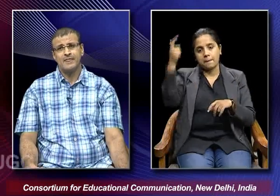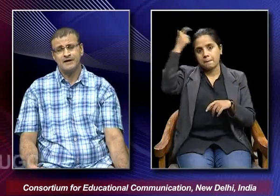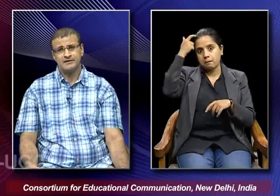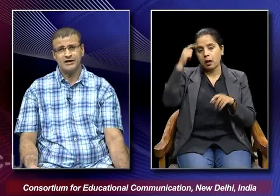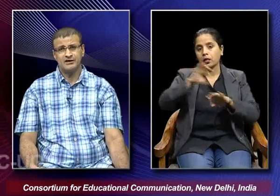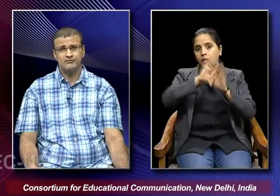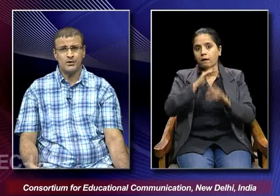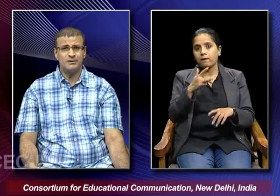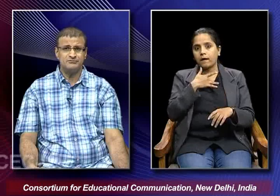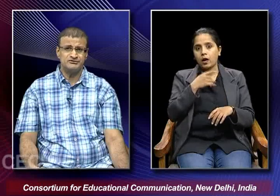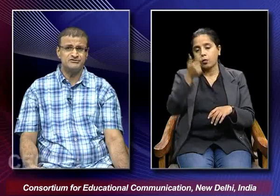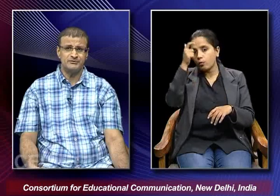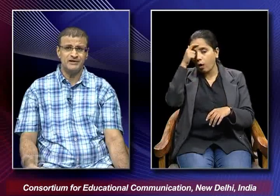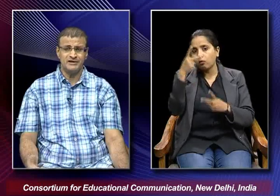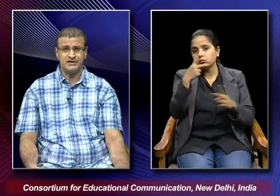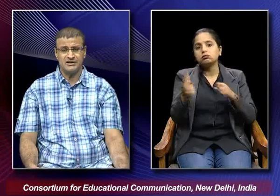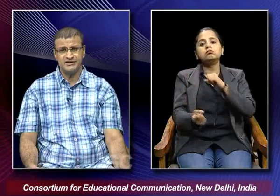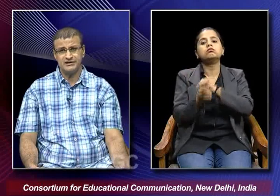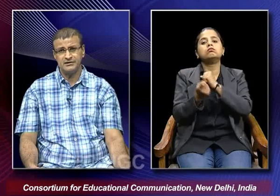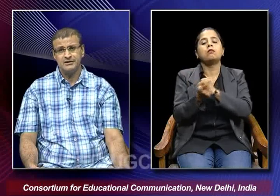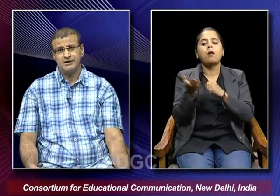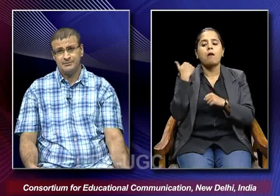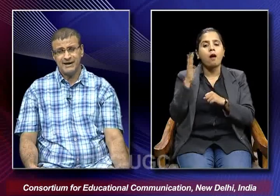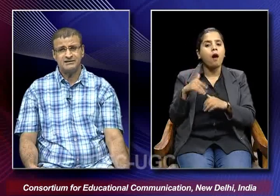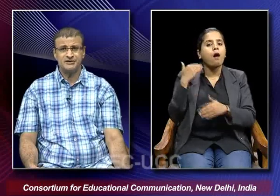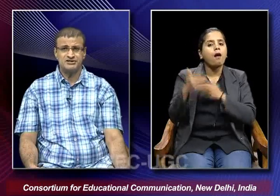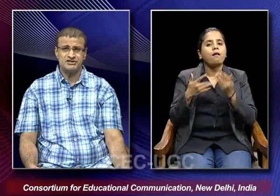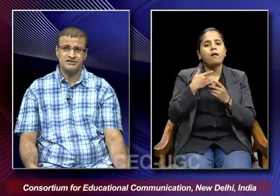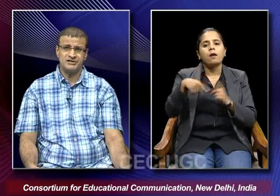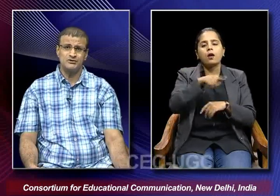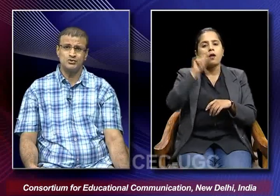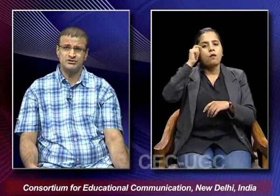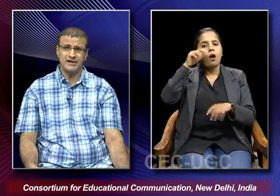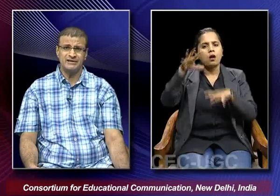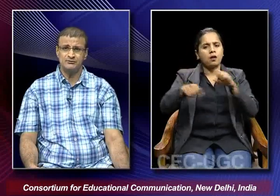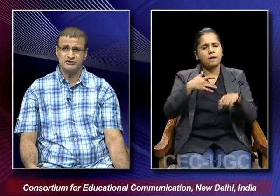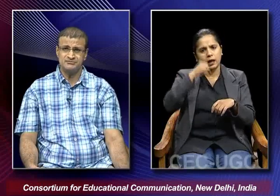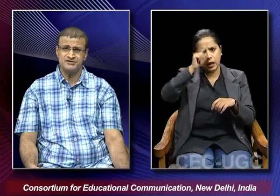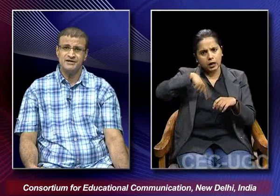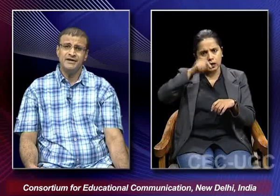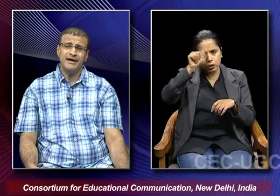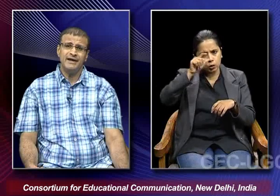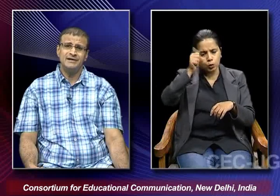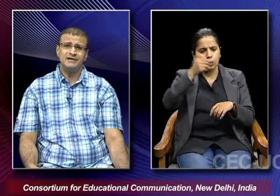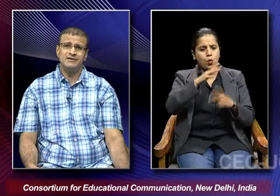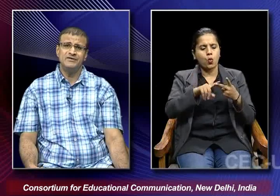keeping in mind the kind of problems which were being inculcated by the british in the hindus and the muslims